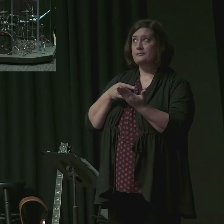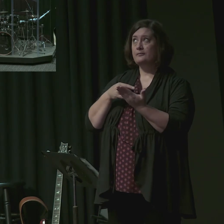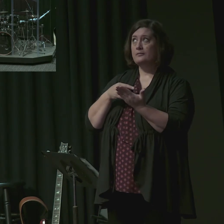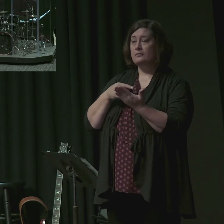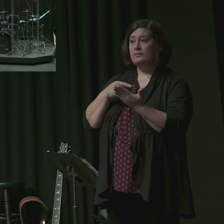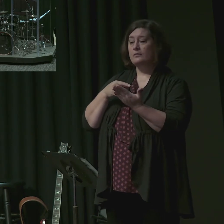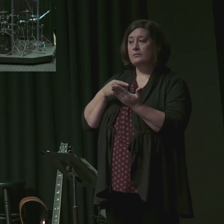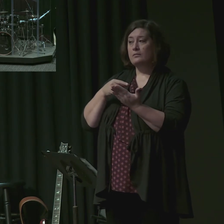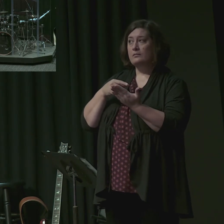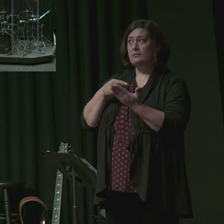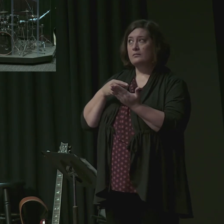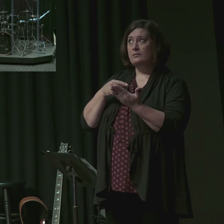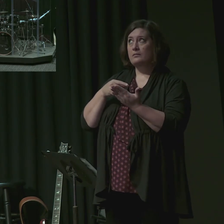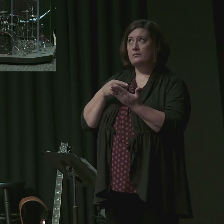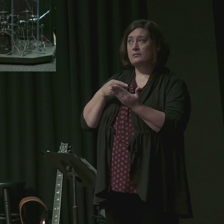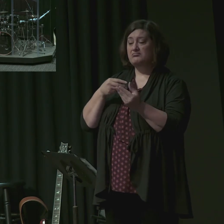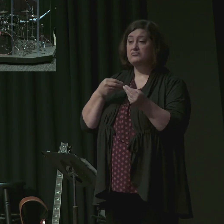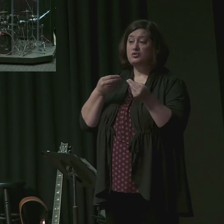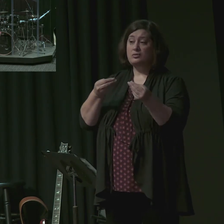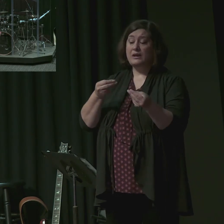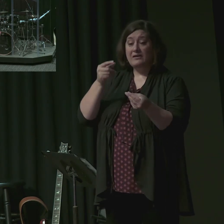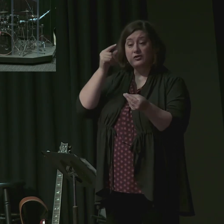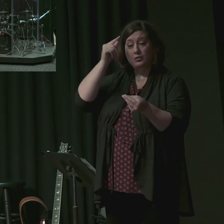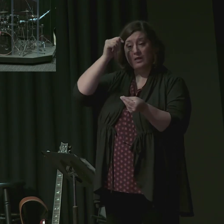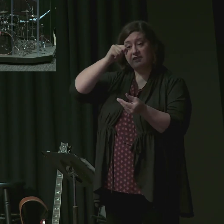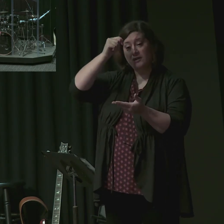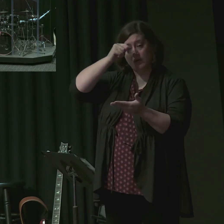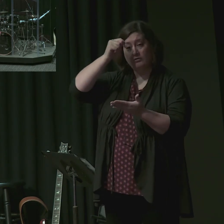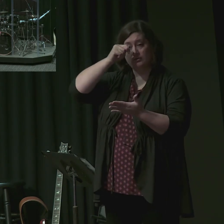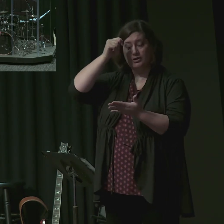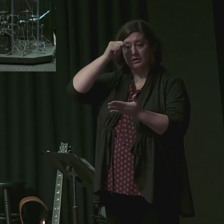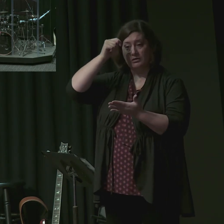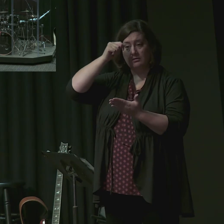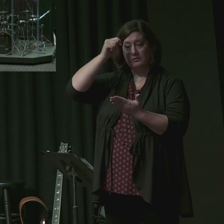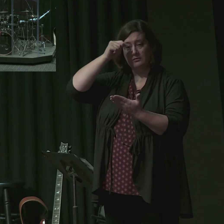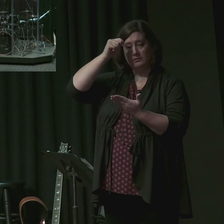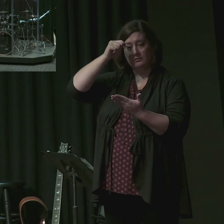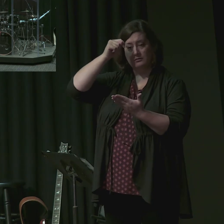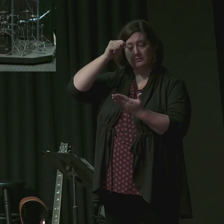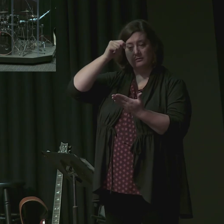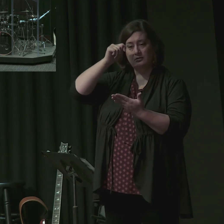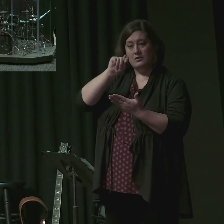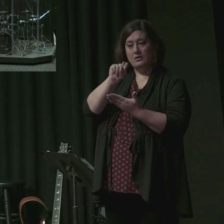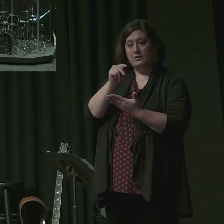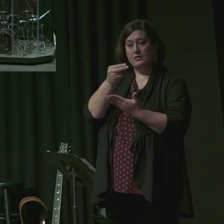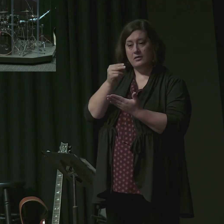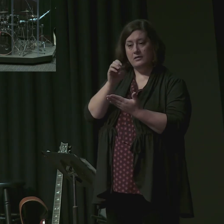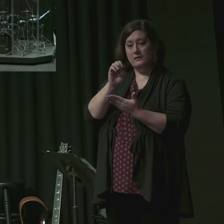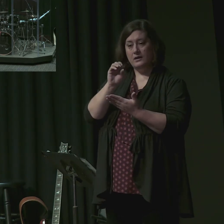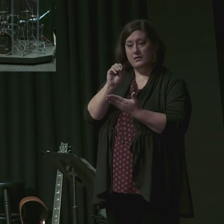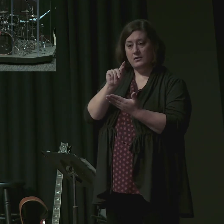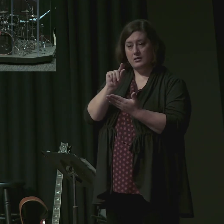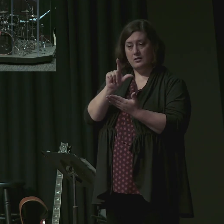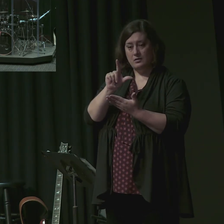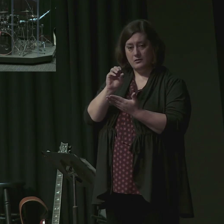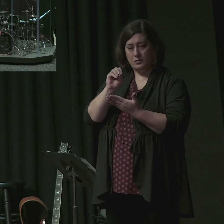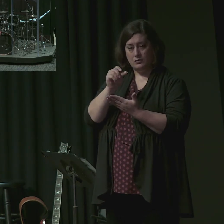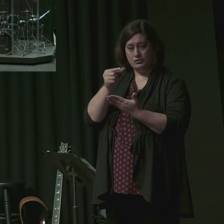You replace preaching the actual flow of the argument in the text with using the words and the